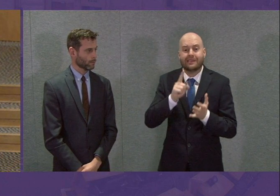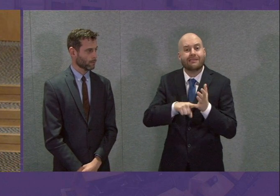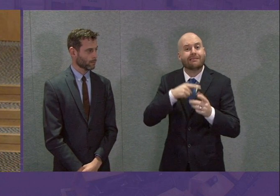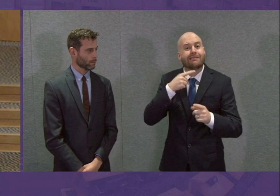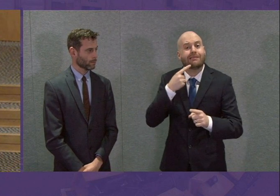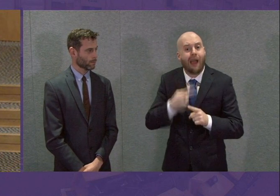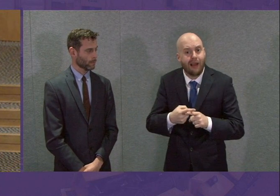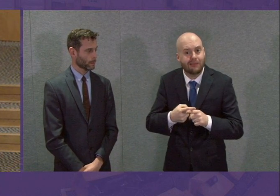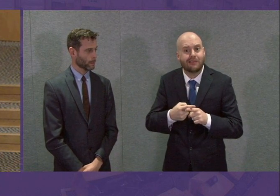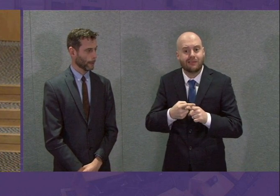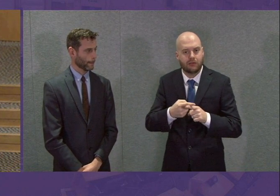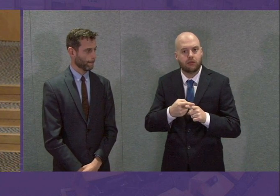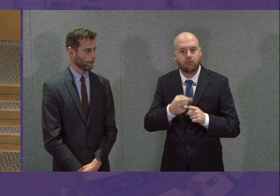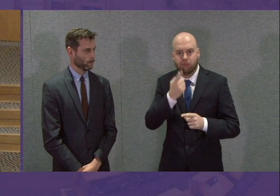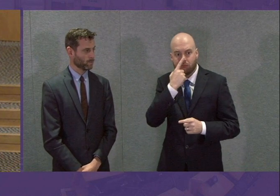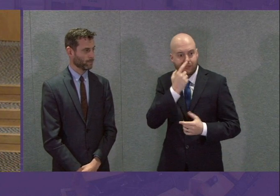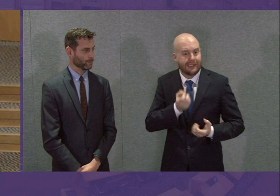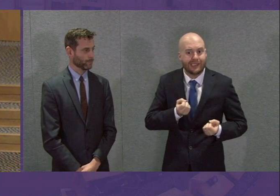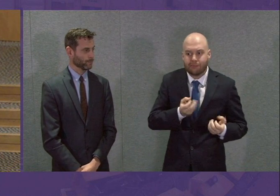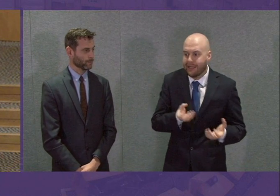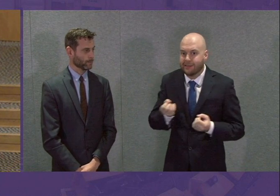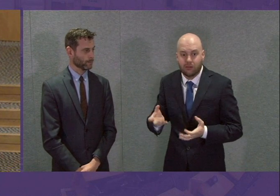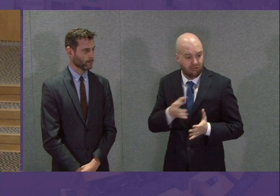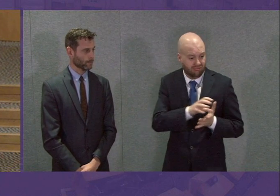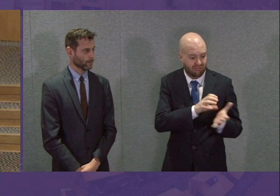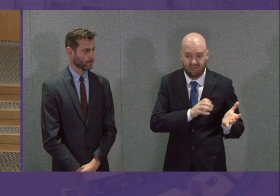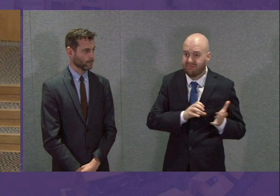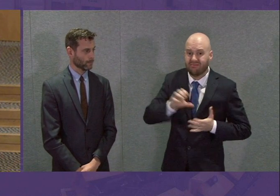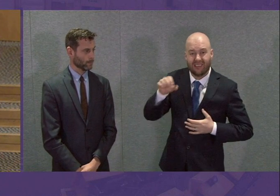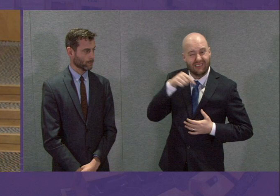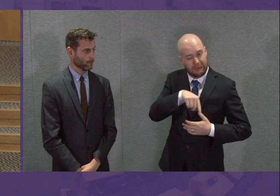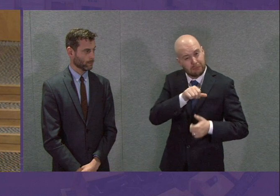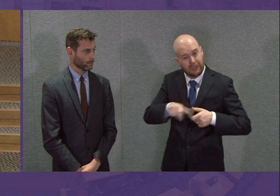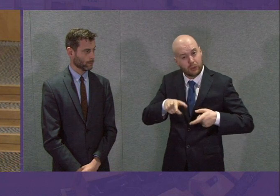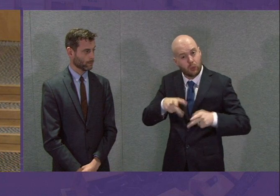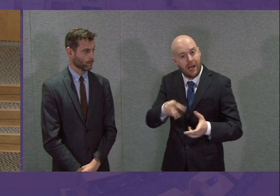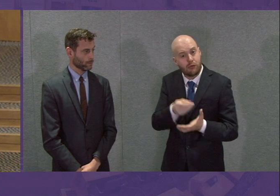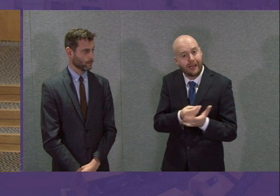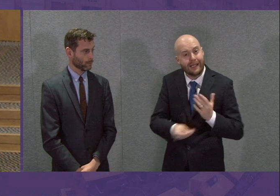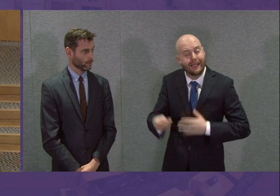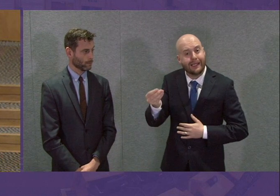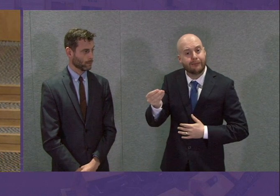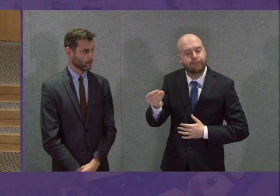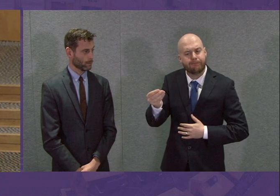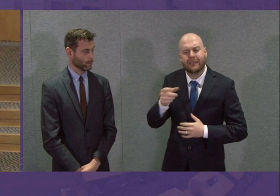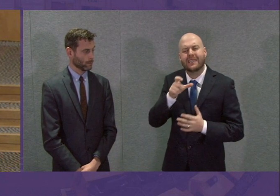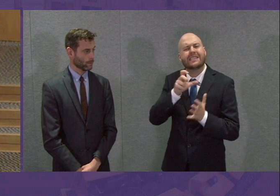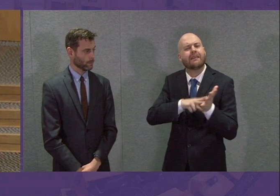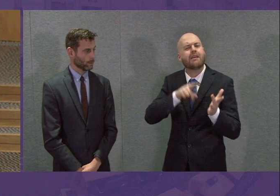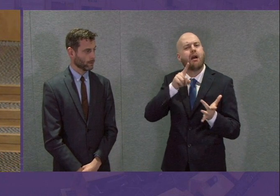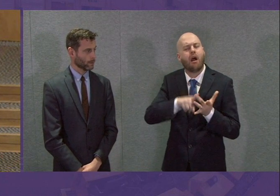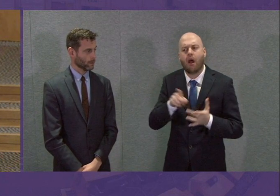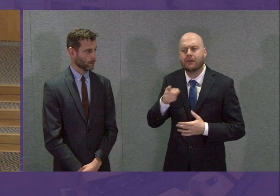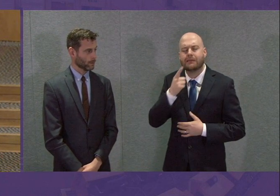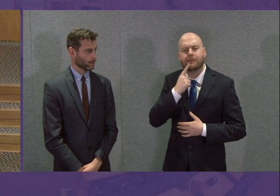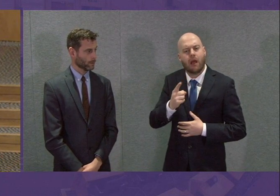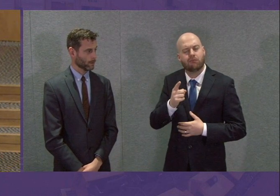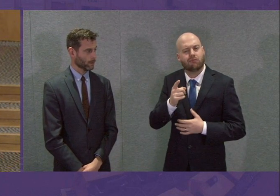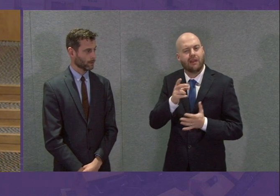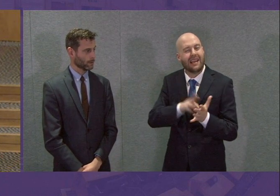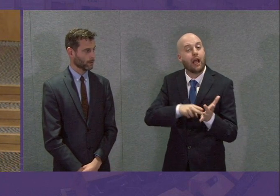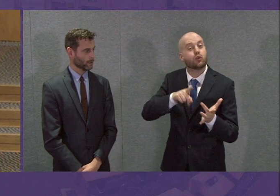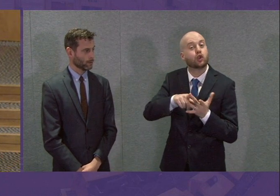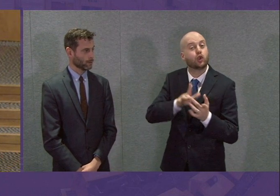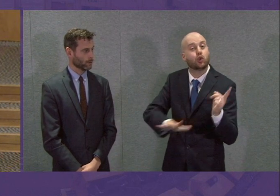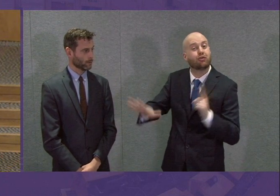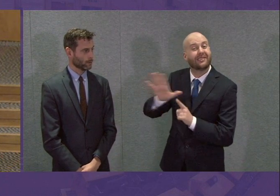that money to them. The CBI is recommending reverse national insurance contributions. We also need to boost